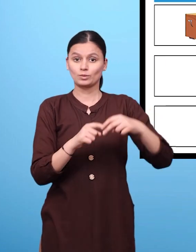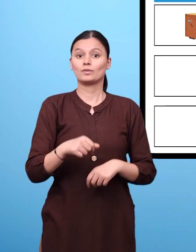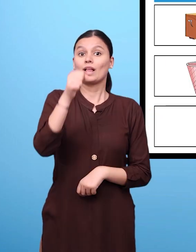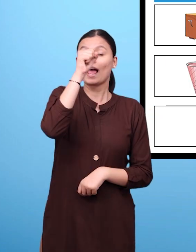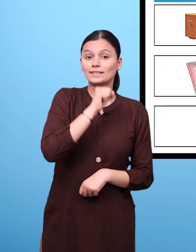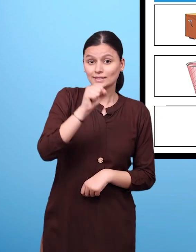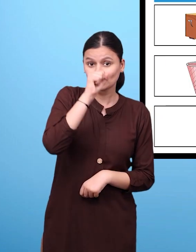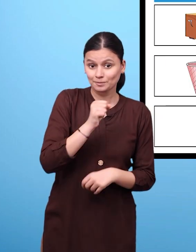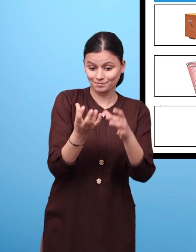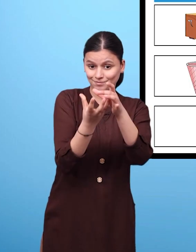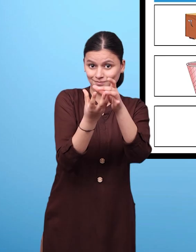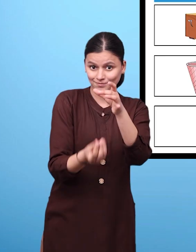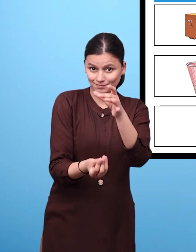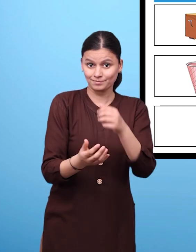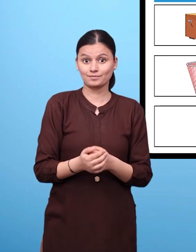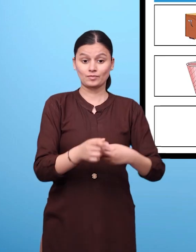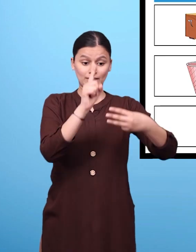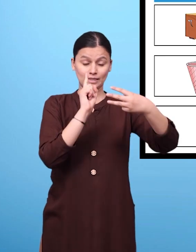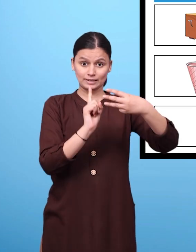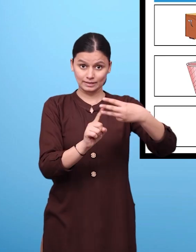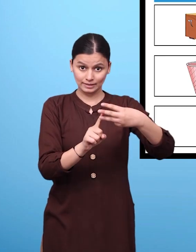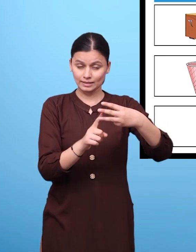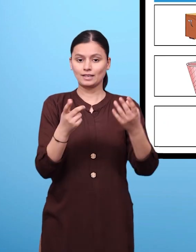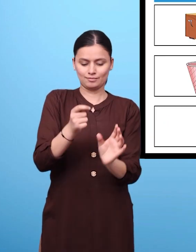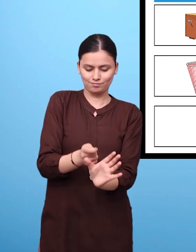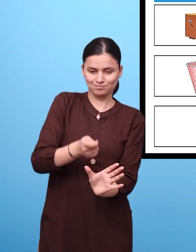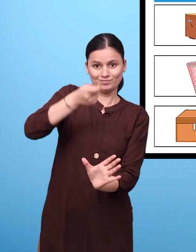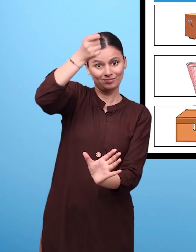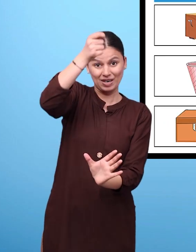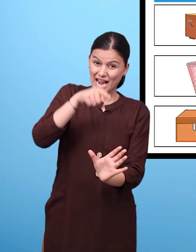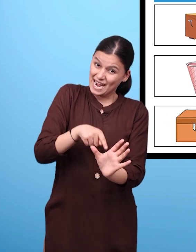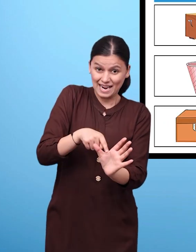second one is an ice cream cone and the third one is a wooden box.